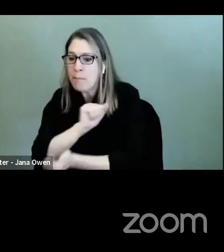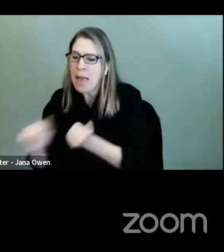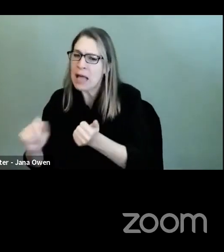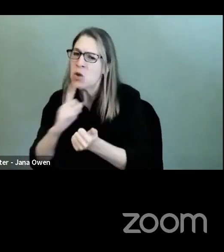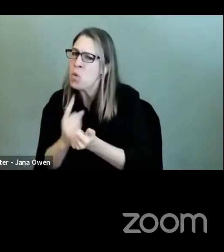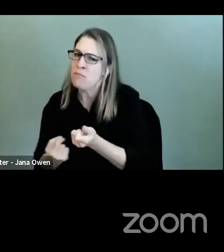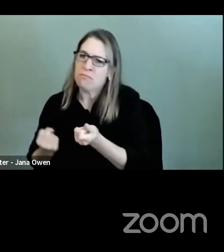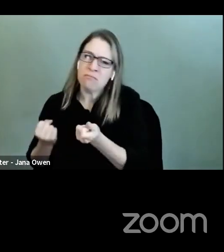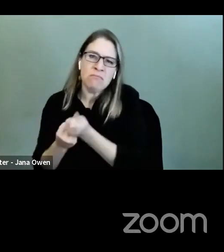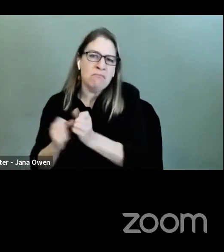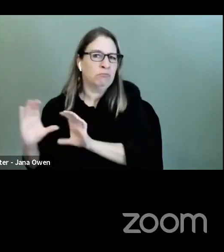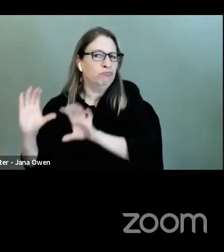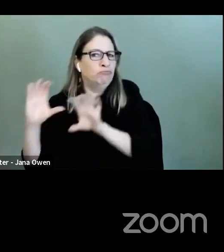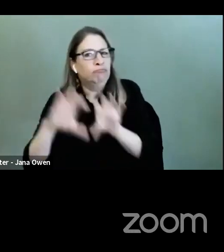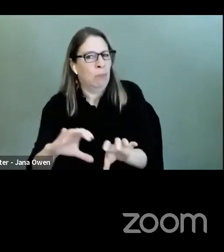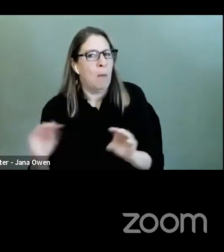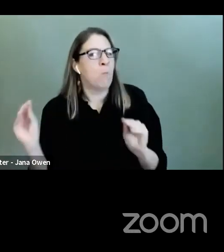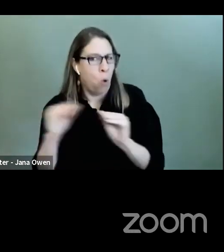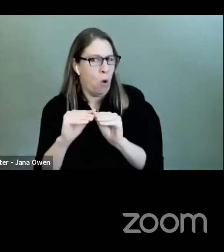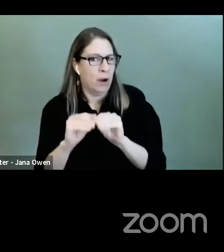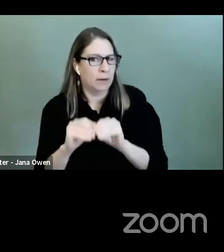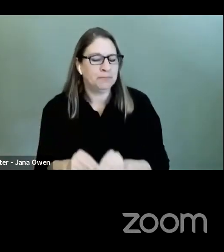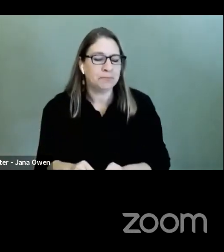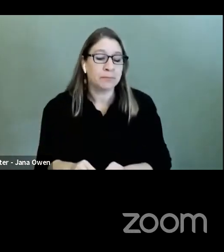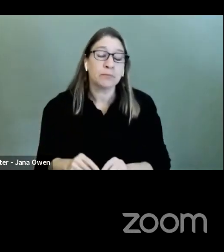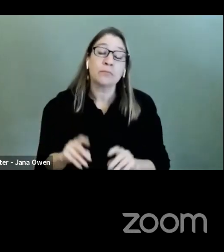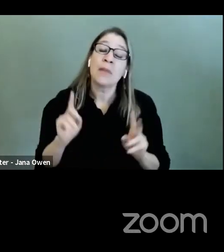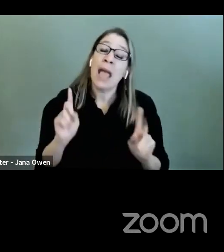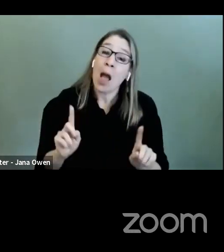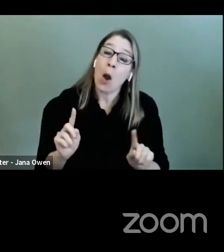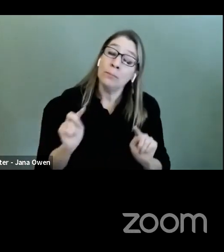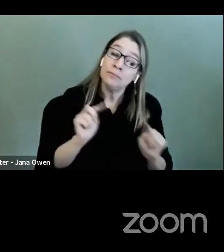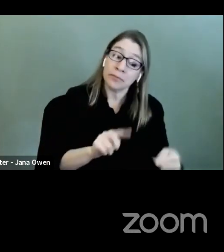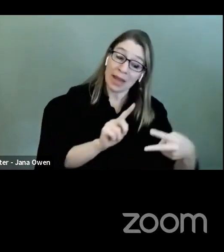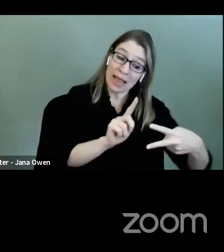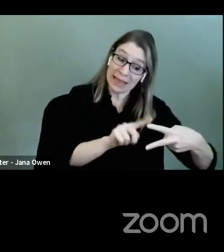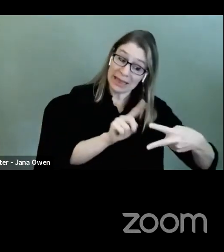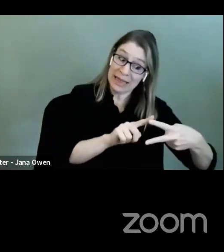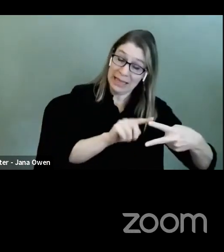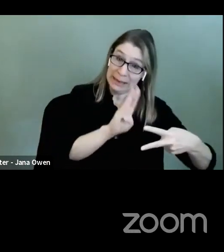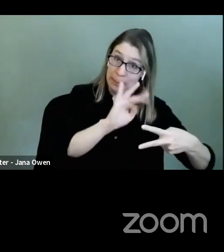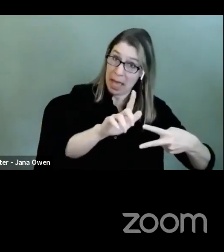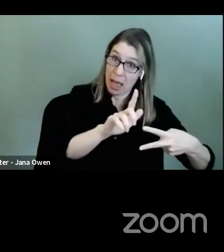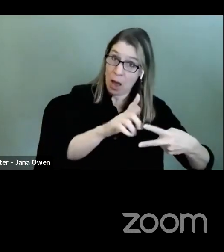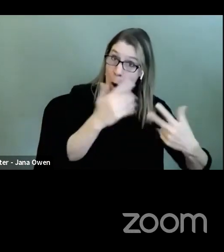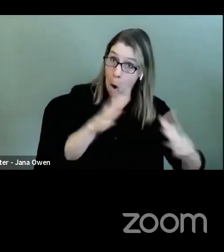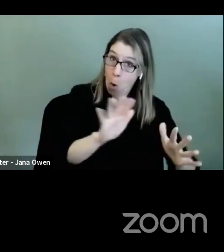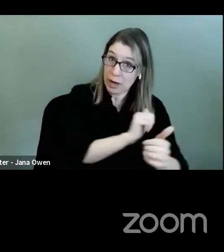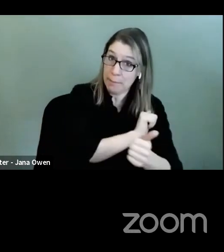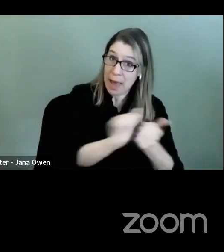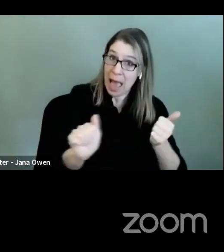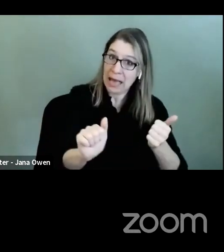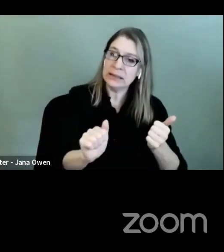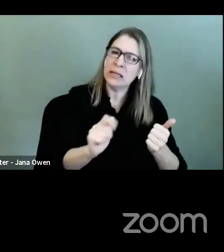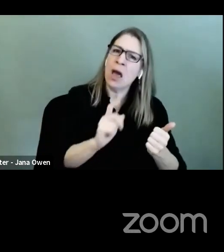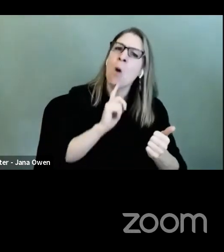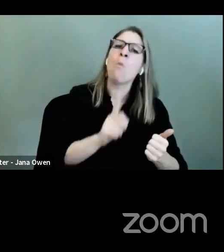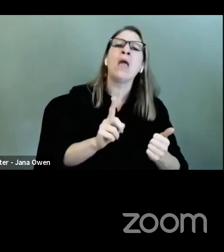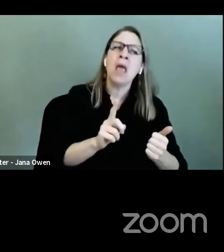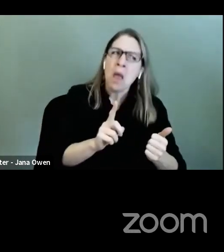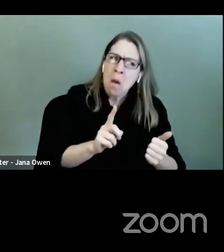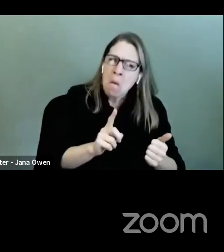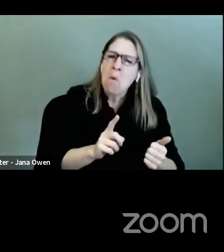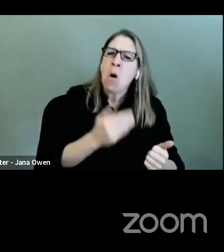some nominal funding to a really important priority on the Bronx half of the district,